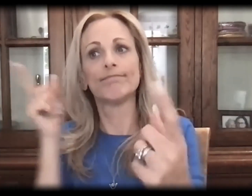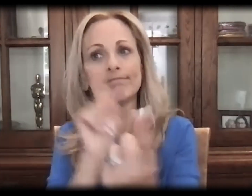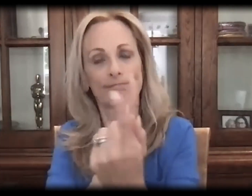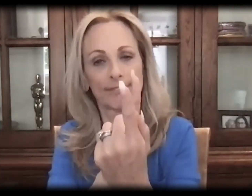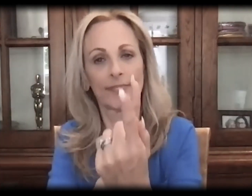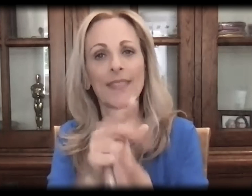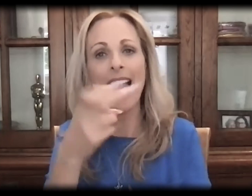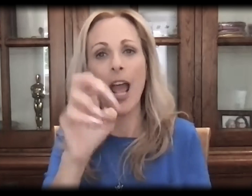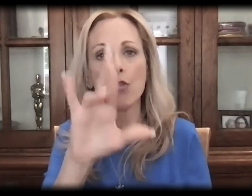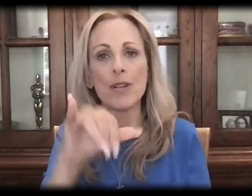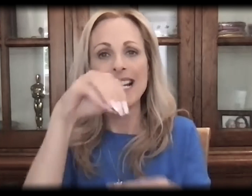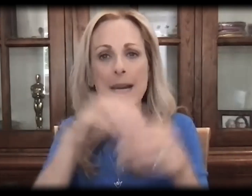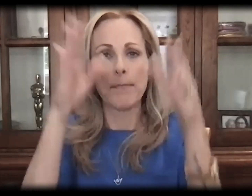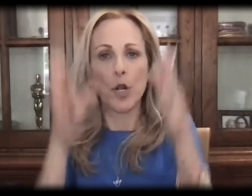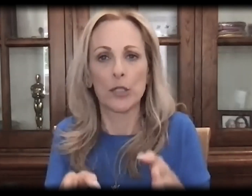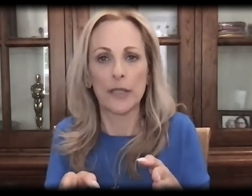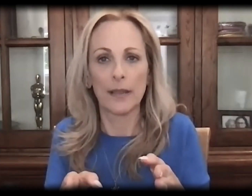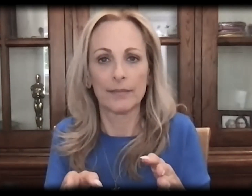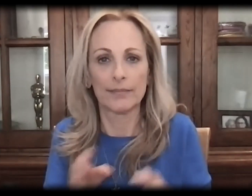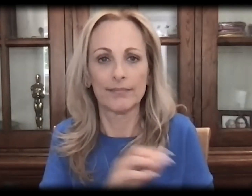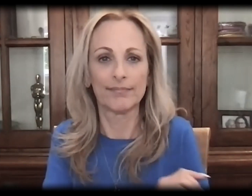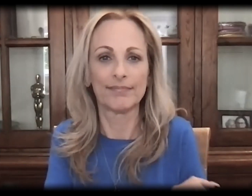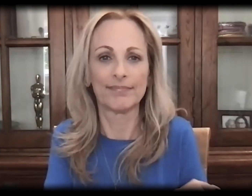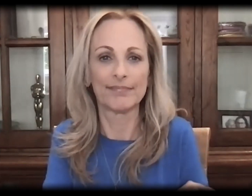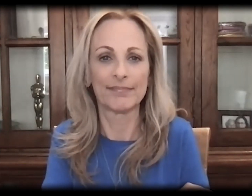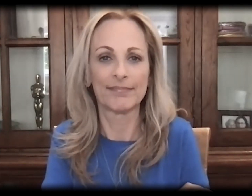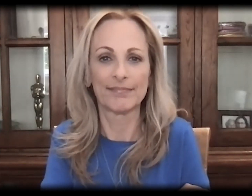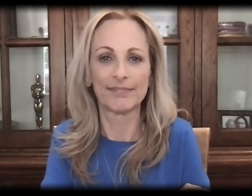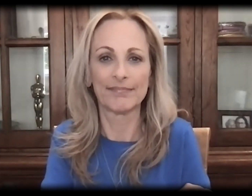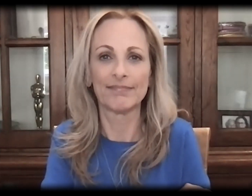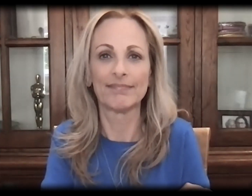to approach Henry this time in person.